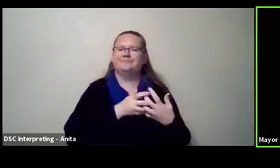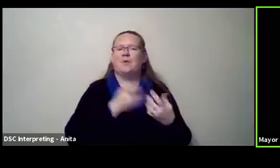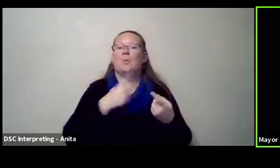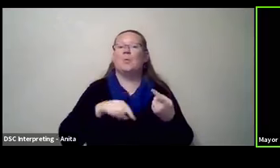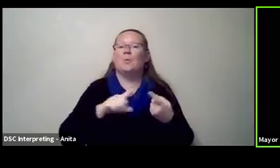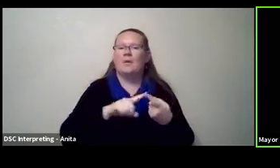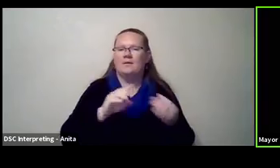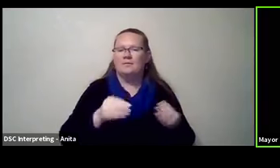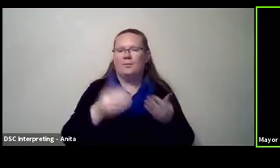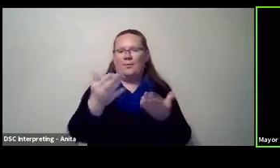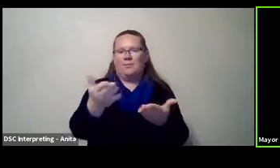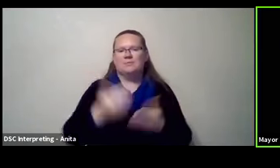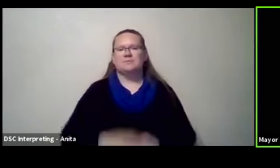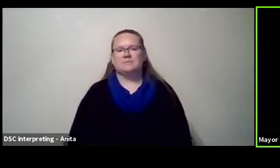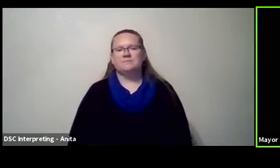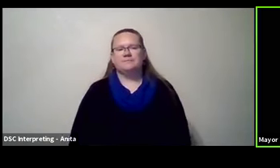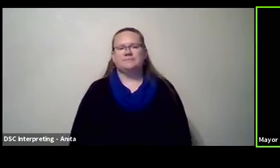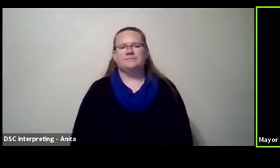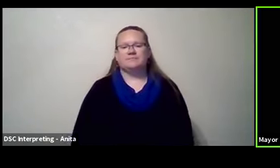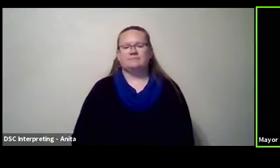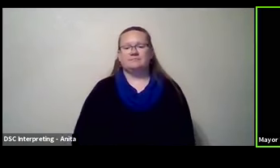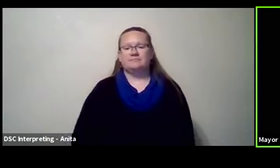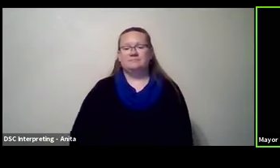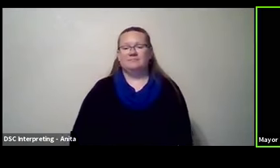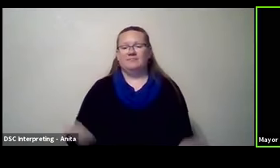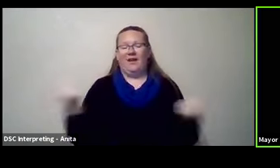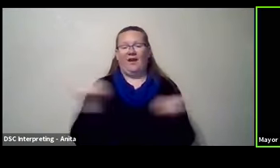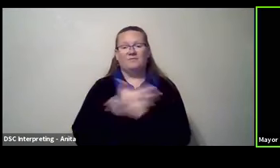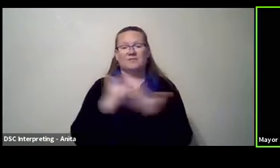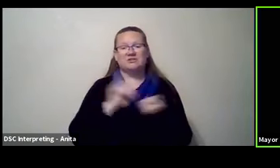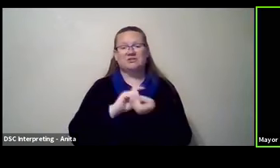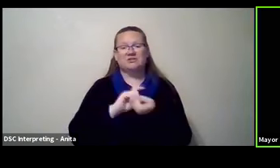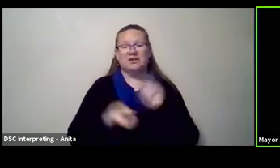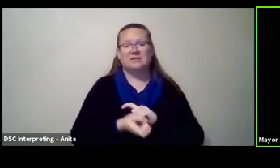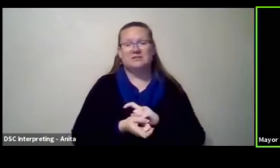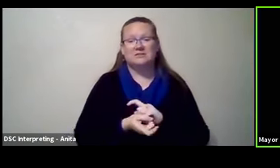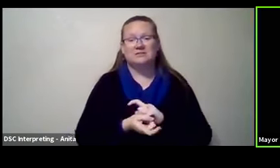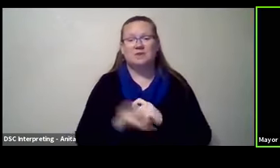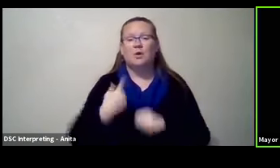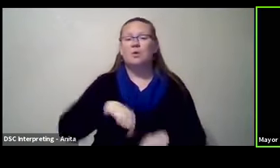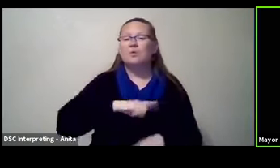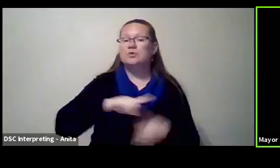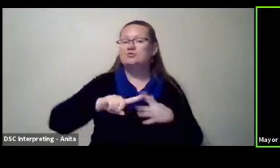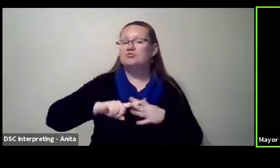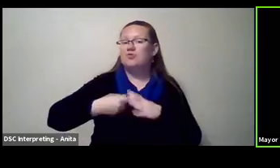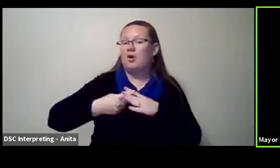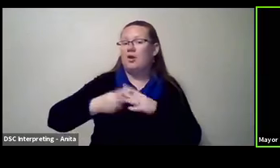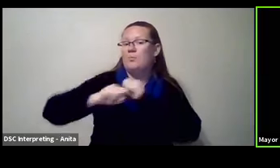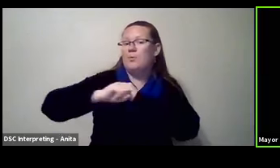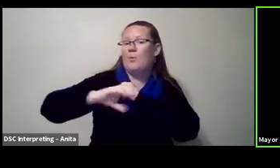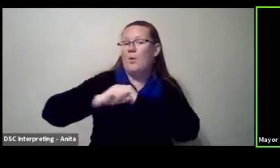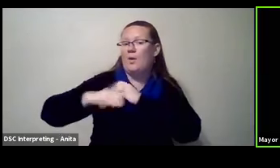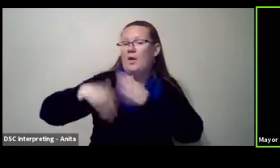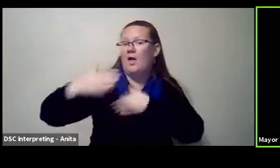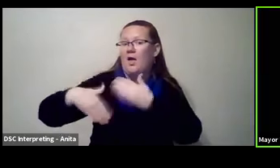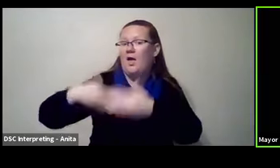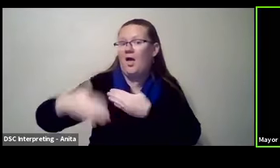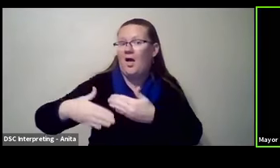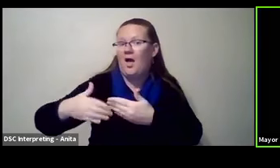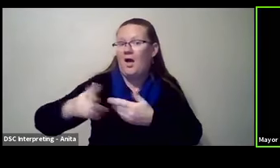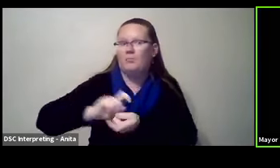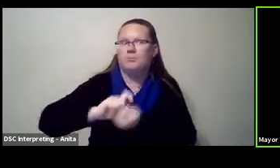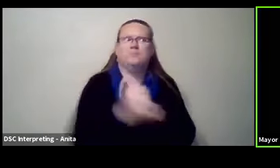and the time changed, you know, the campaign that began, uh, it began at a different time than what it ended. So,